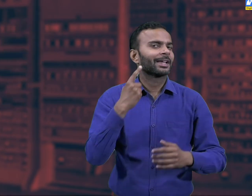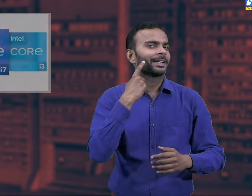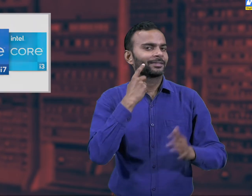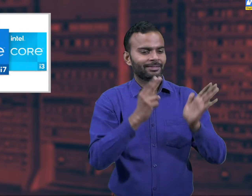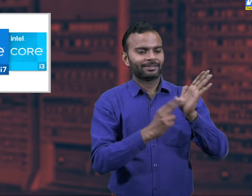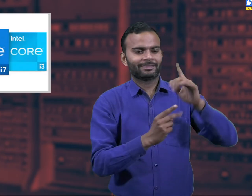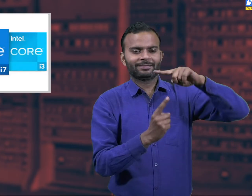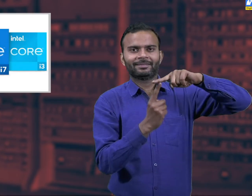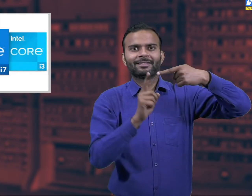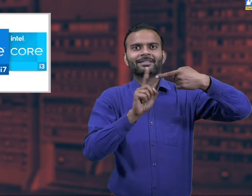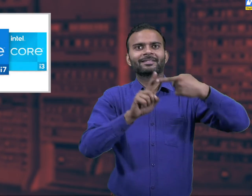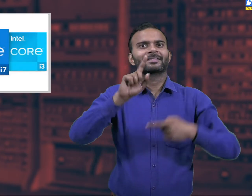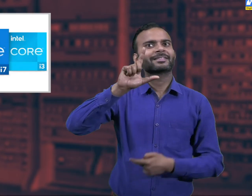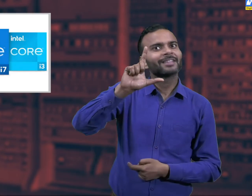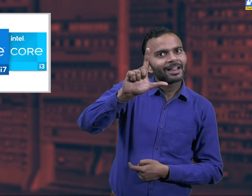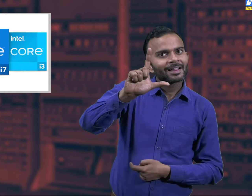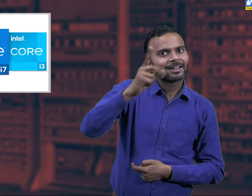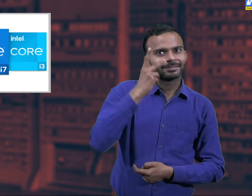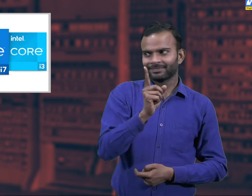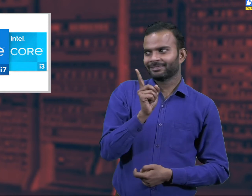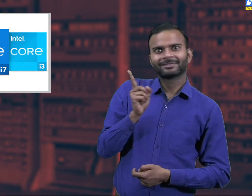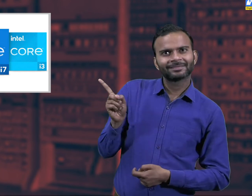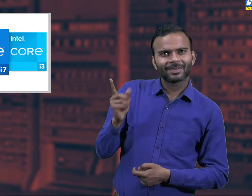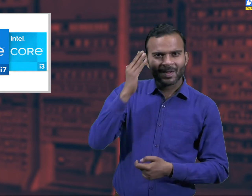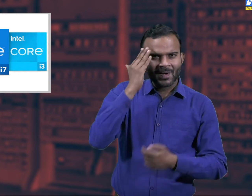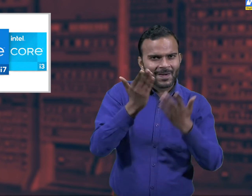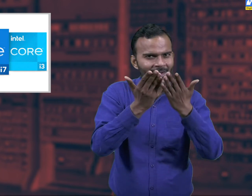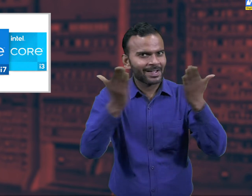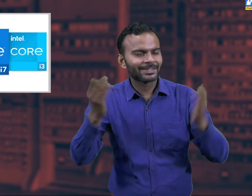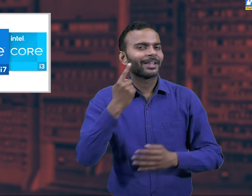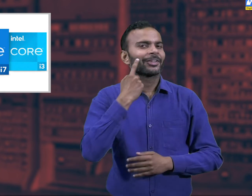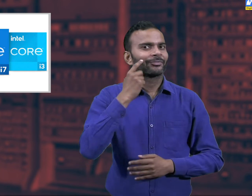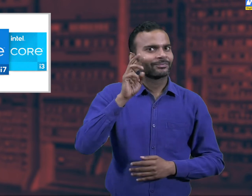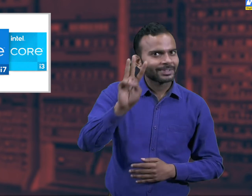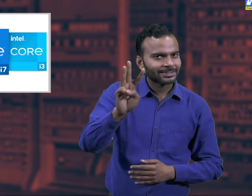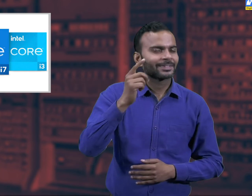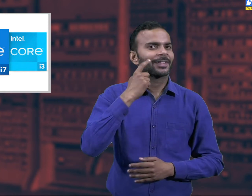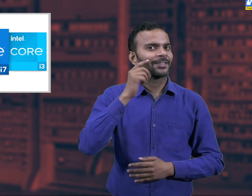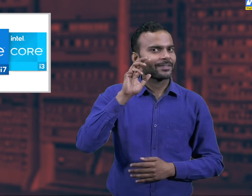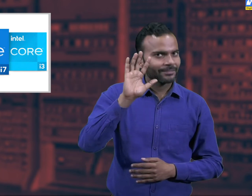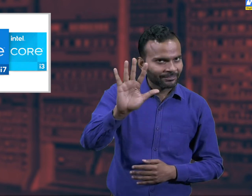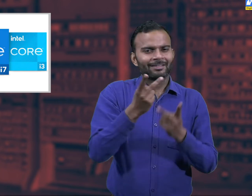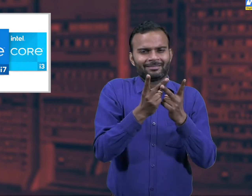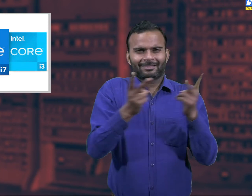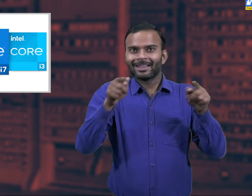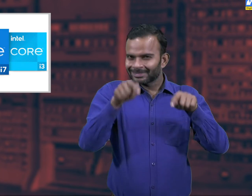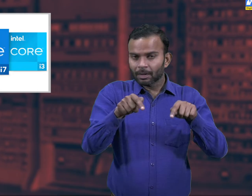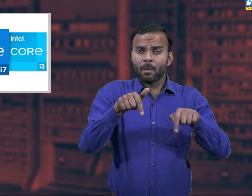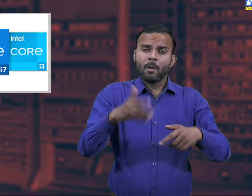This core processor which you might have experienced while using computer like i3,